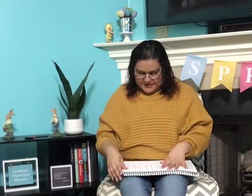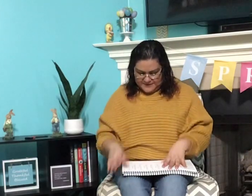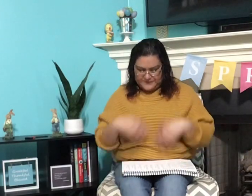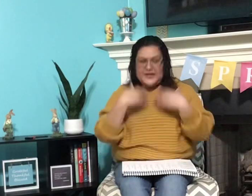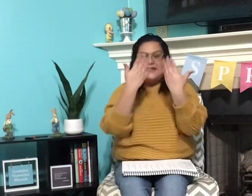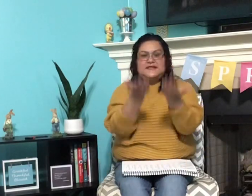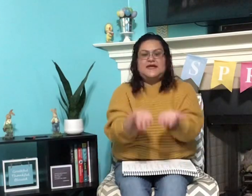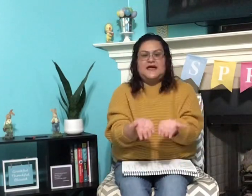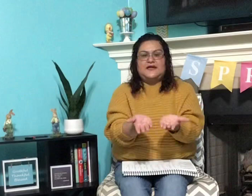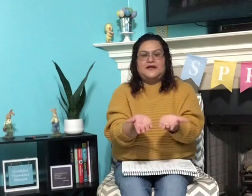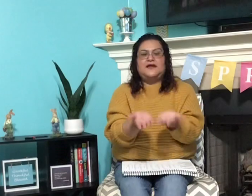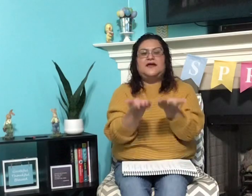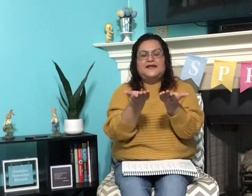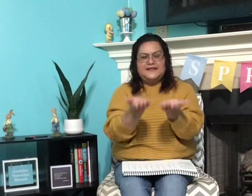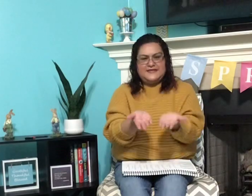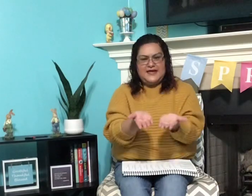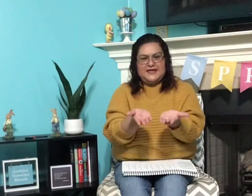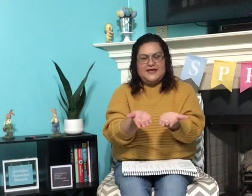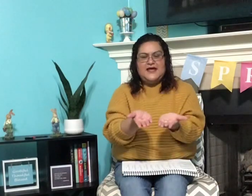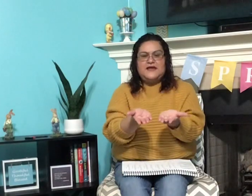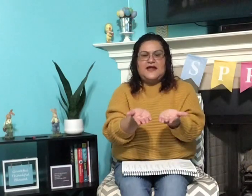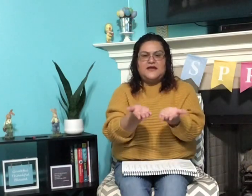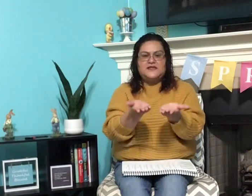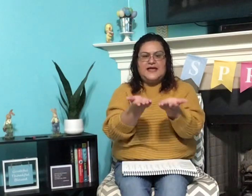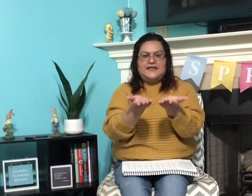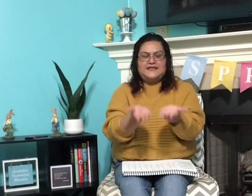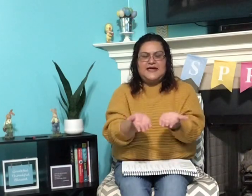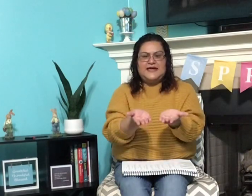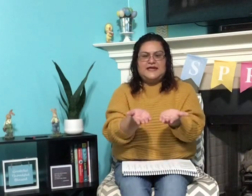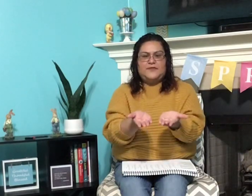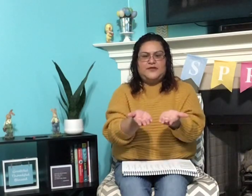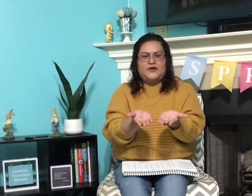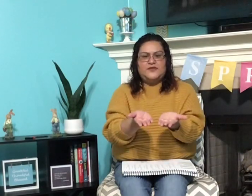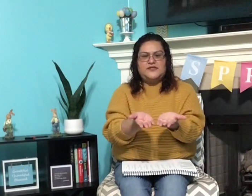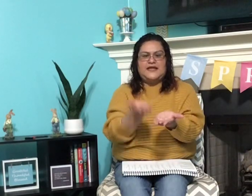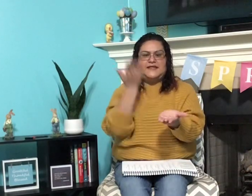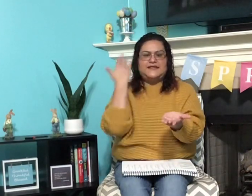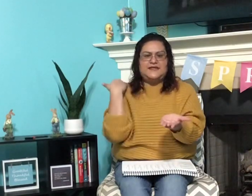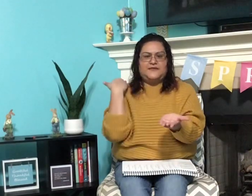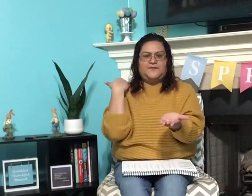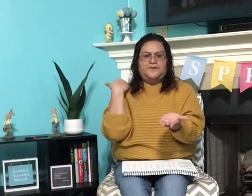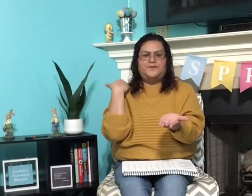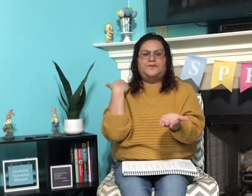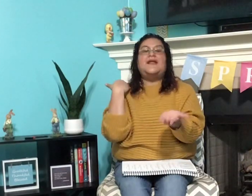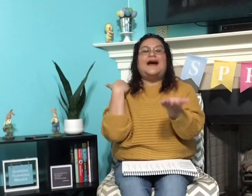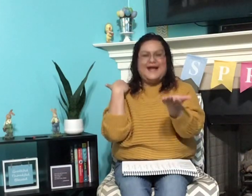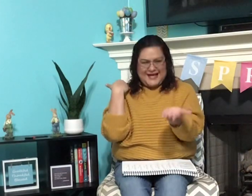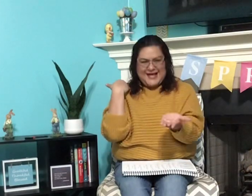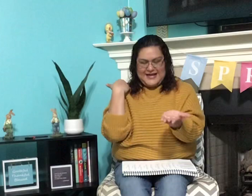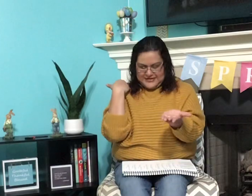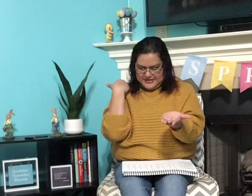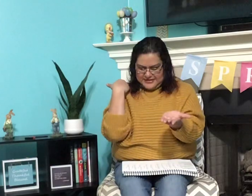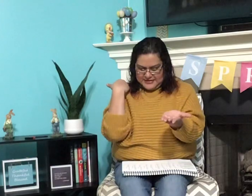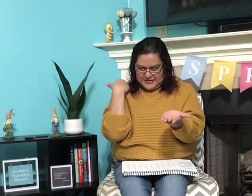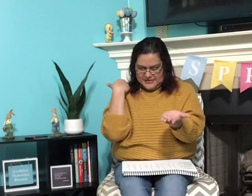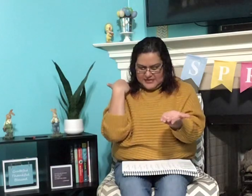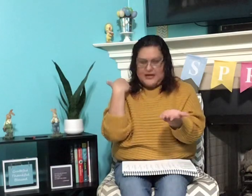Say tug, tug. Now say tug, but don't say t. Ugg. Say